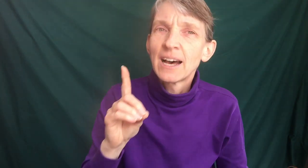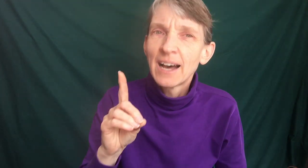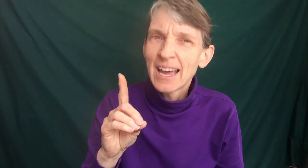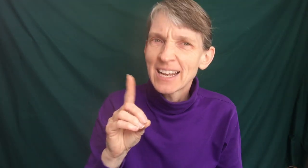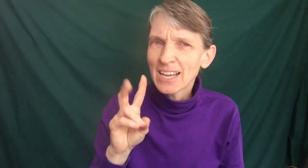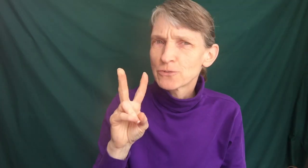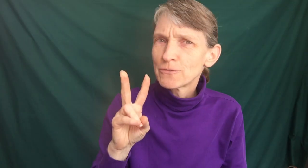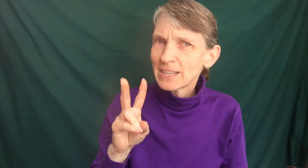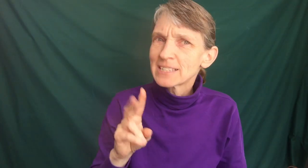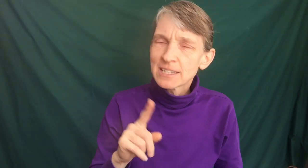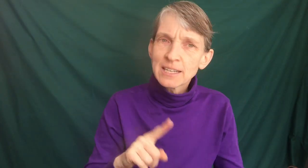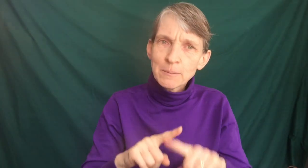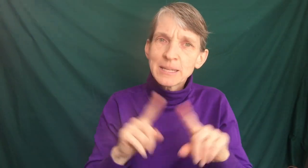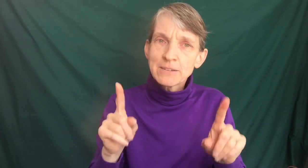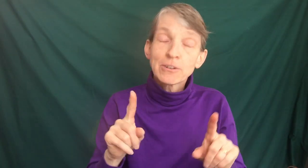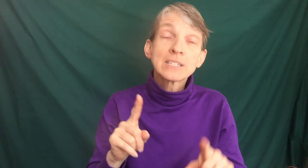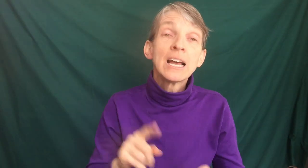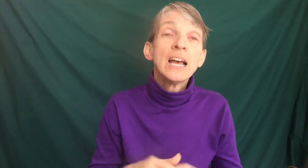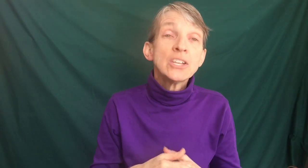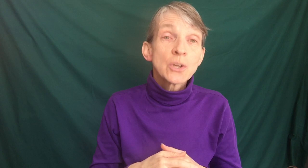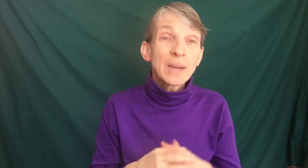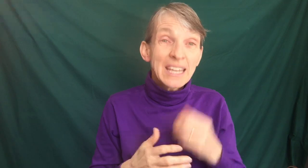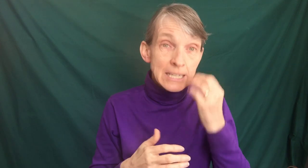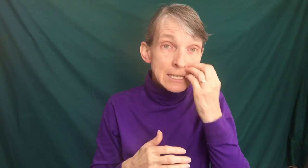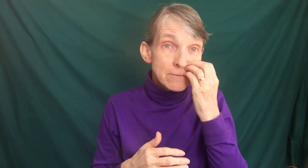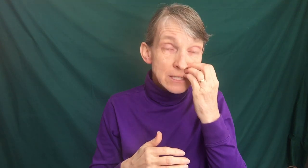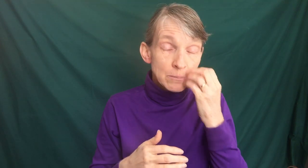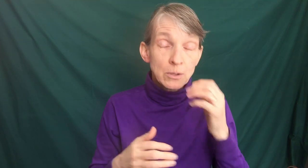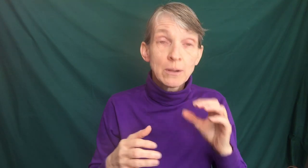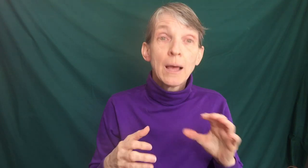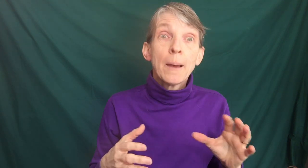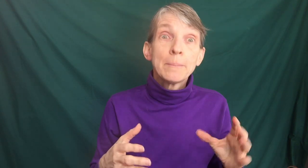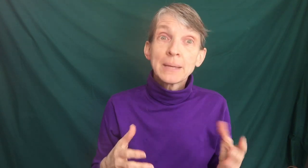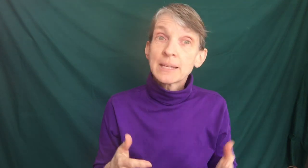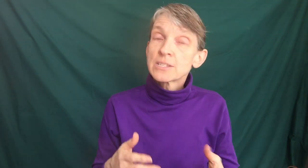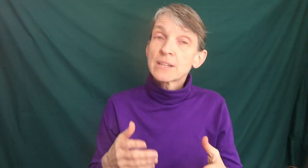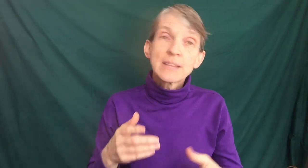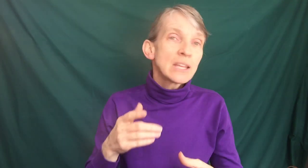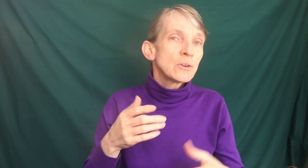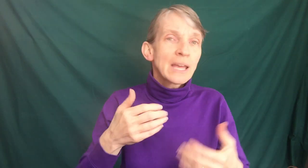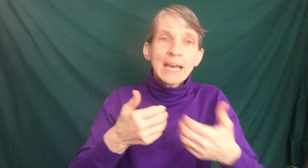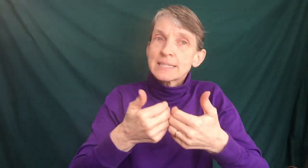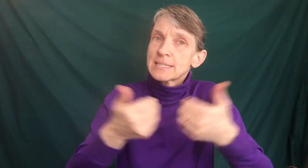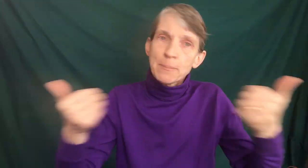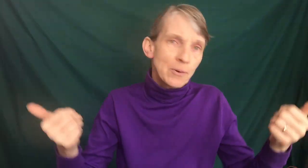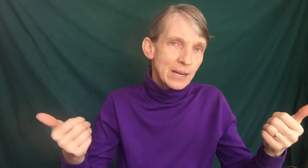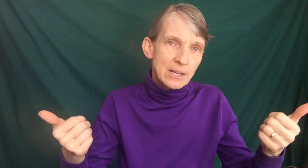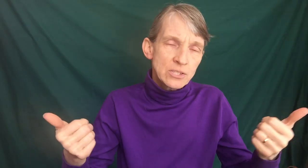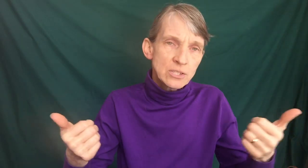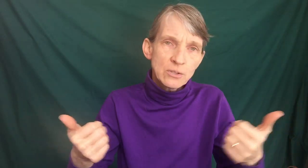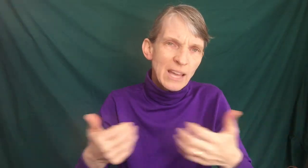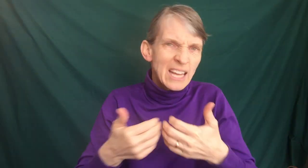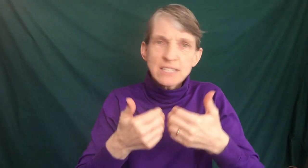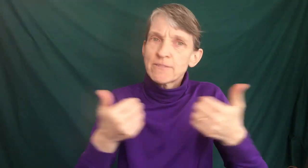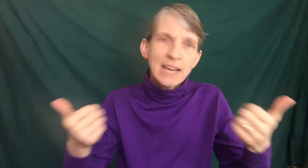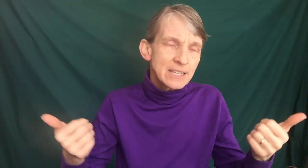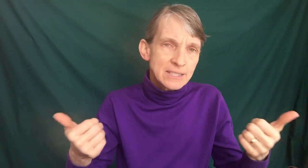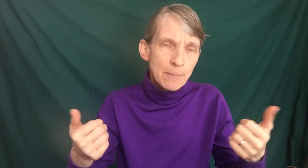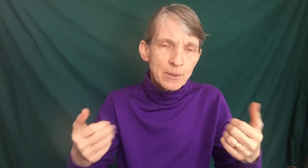uh, and the extra V it's a little bit different. So indivisible means that you can't separate us. You can't divide us up.